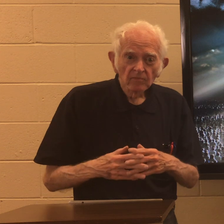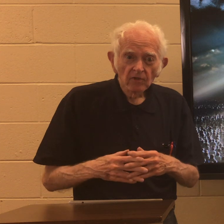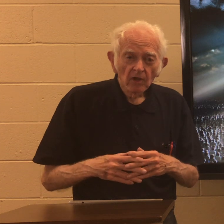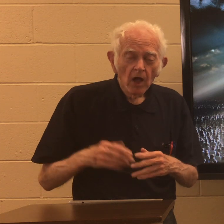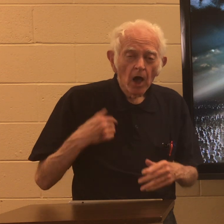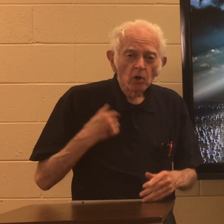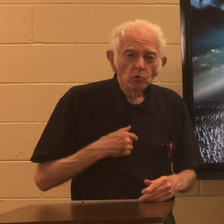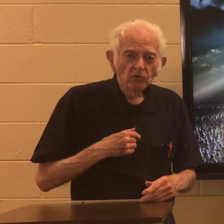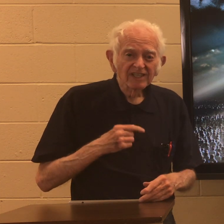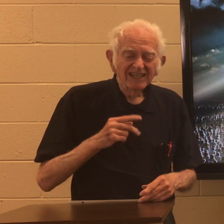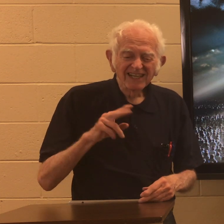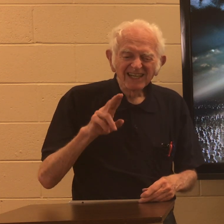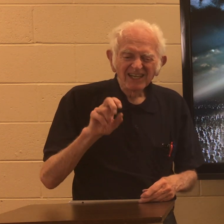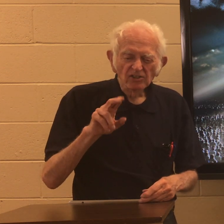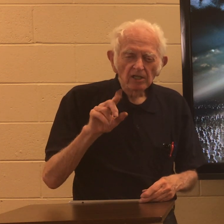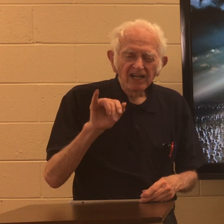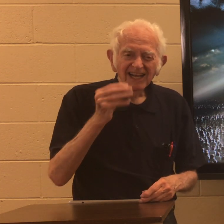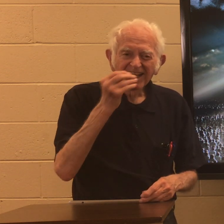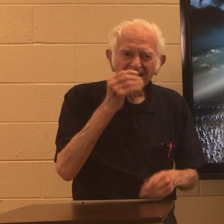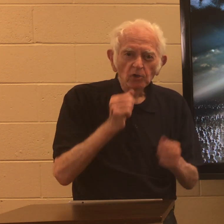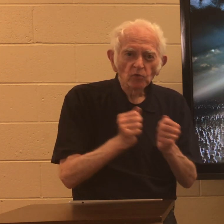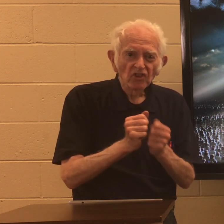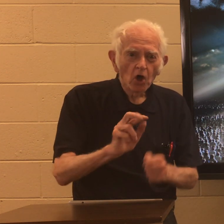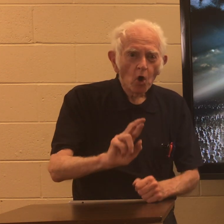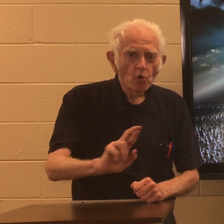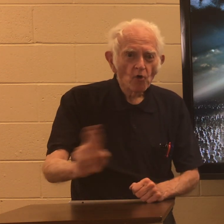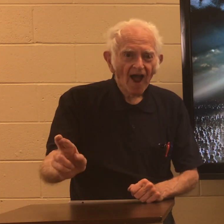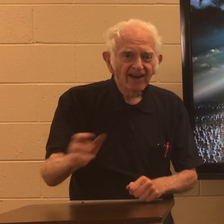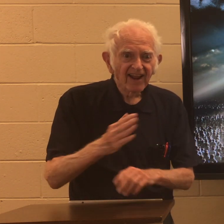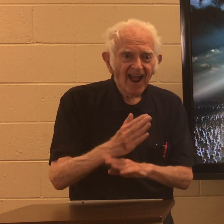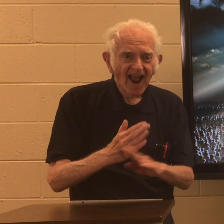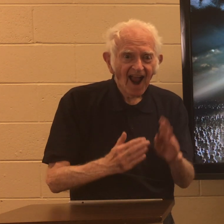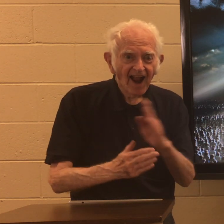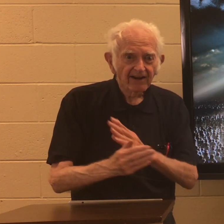we usually eat with our right hand.